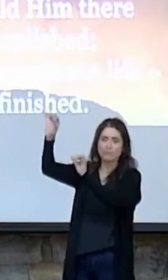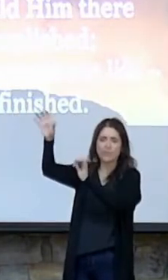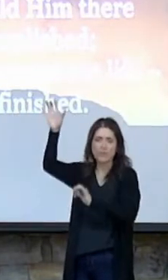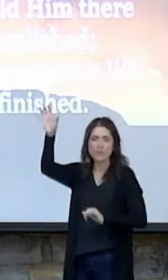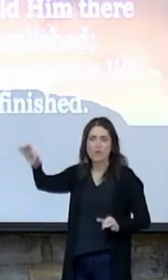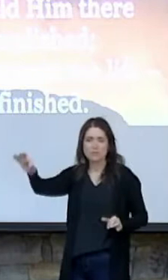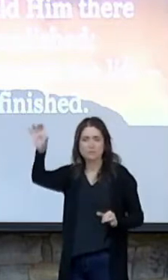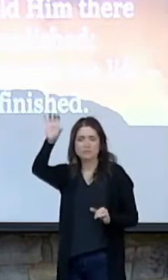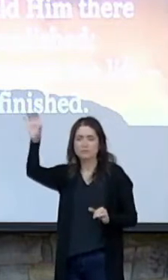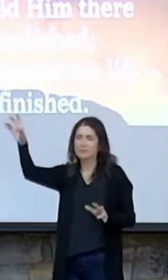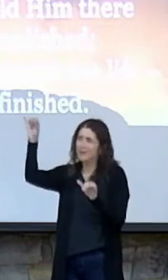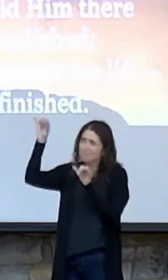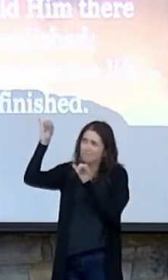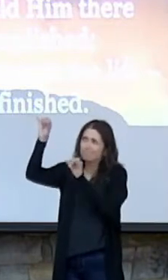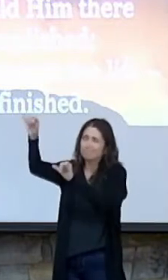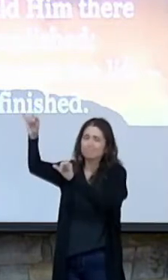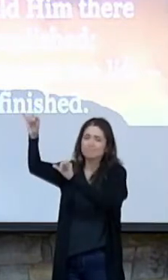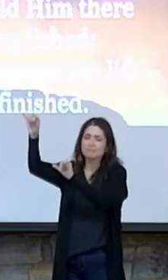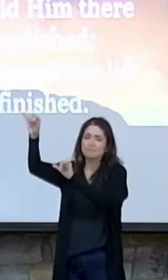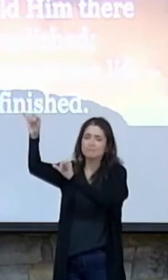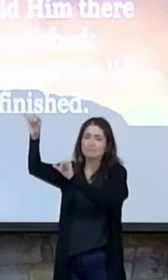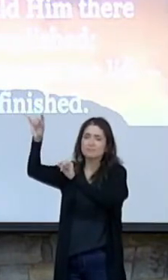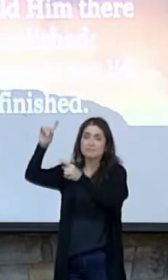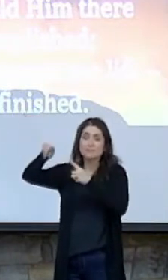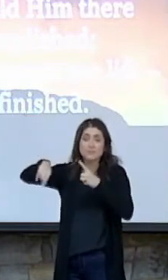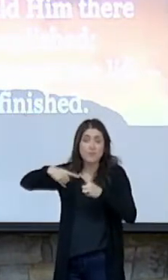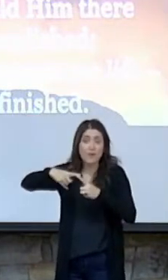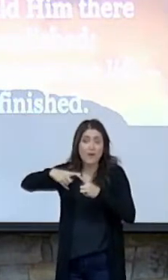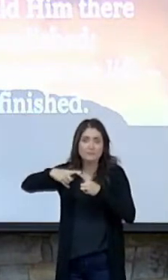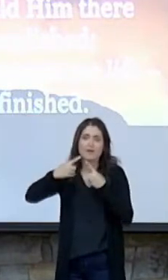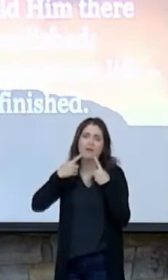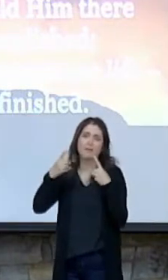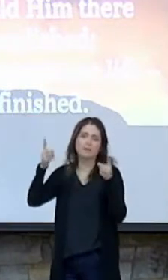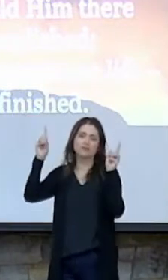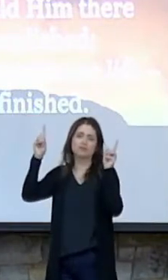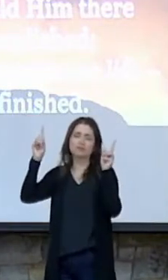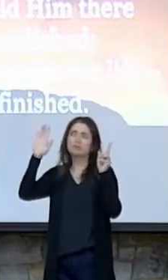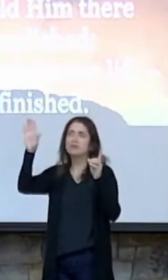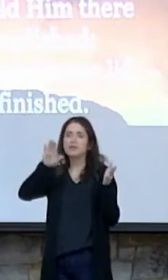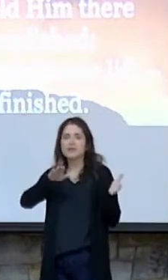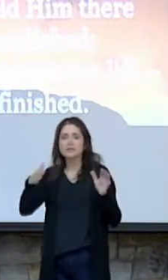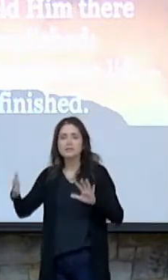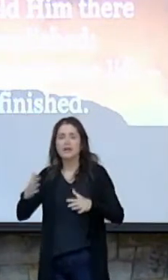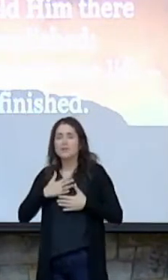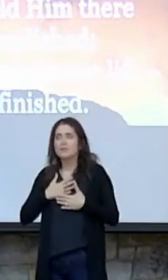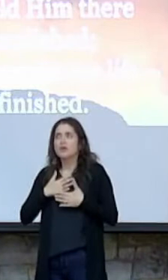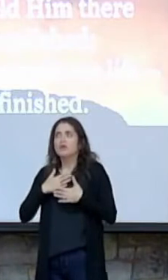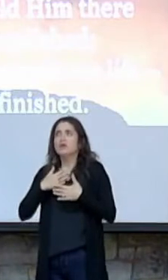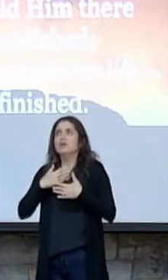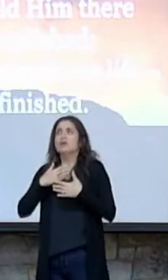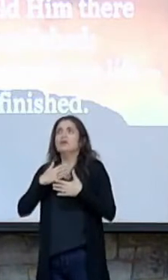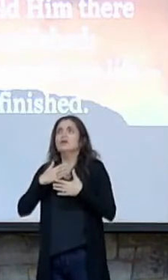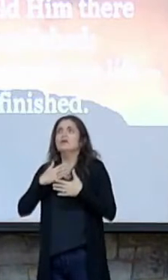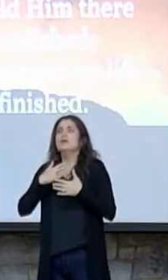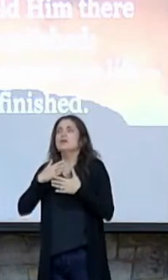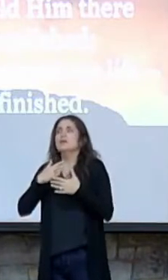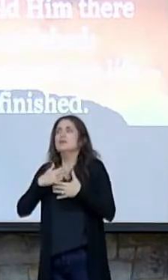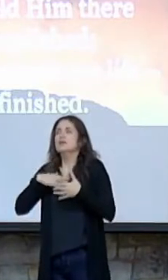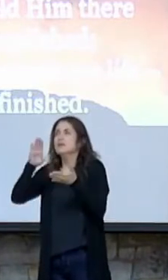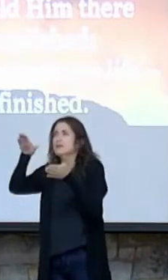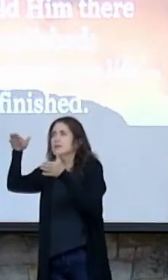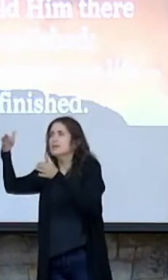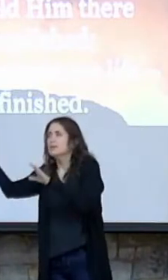It held him there until it was accomplished. His dying breath has brought me life. I know